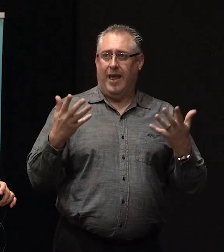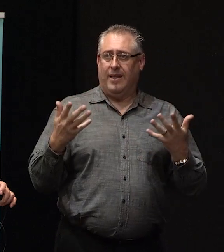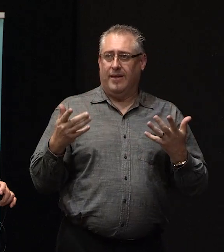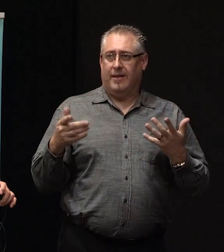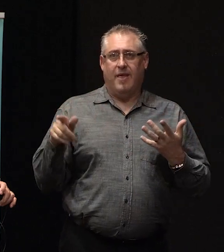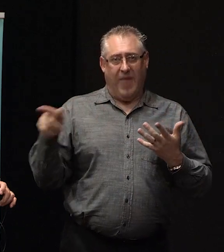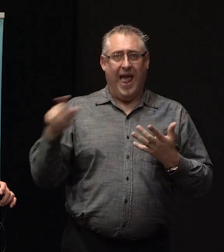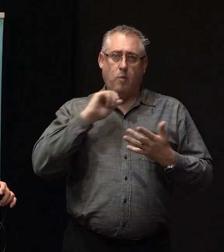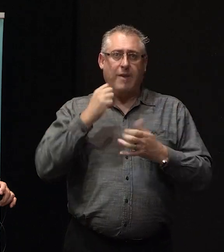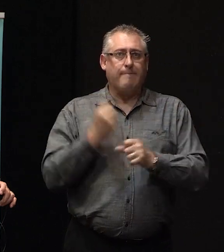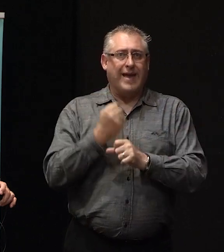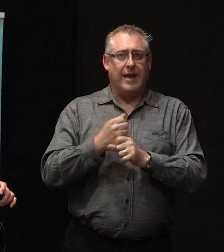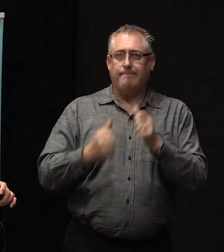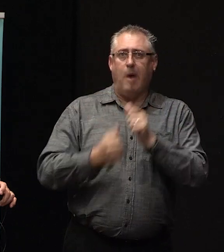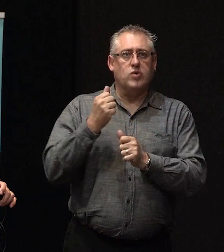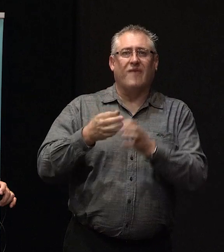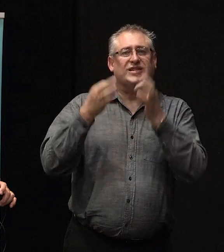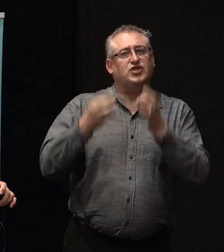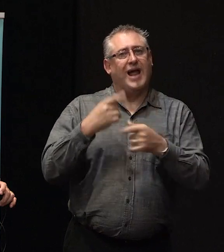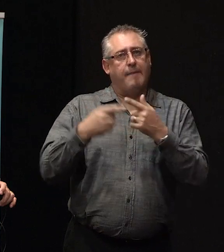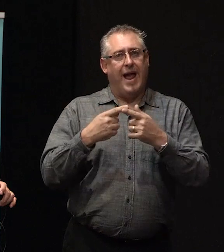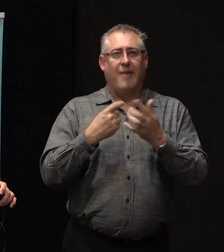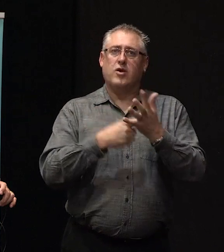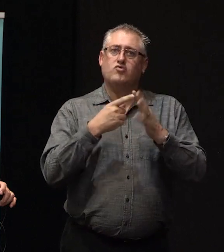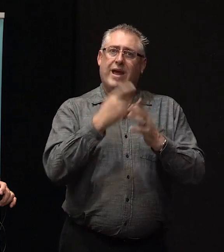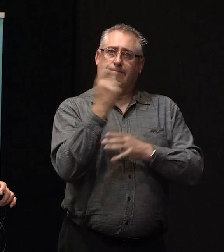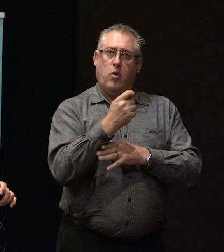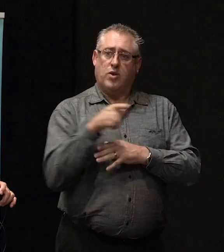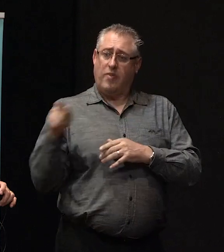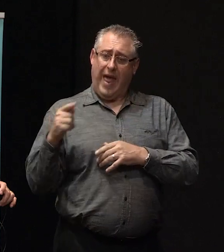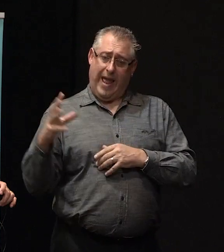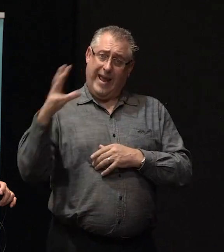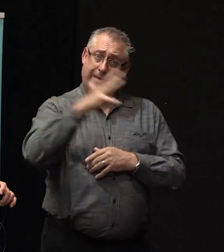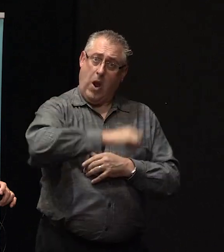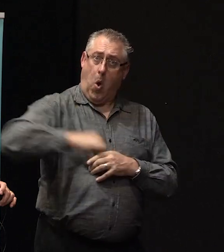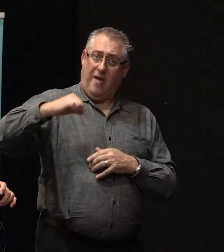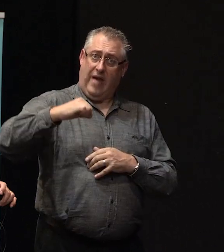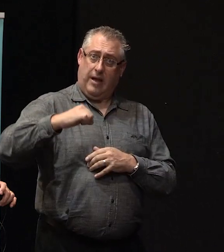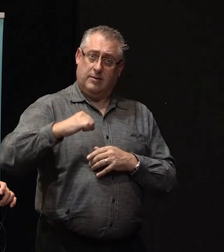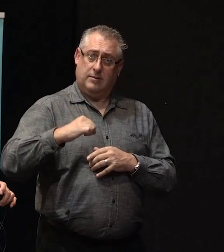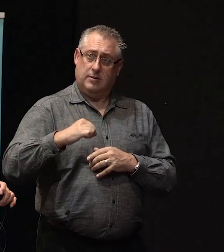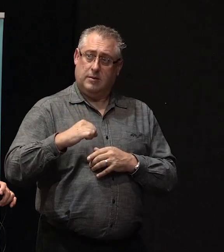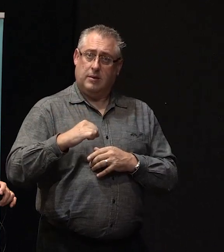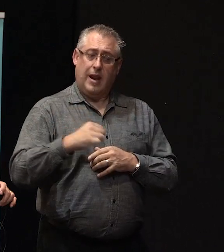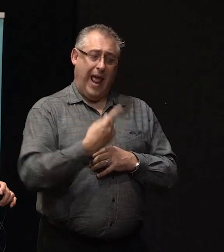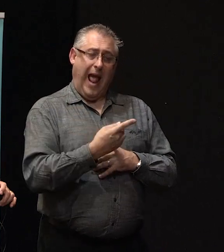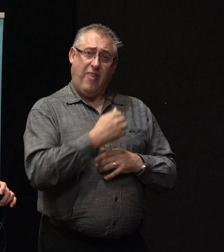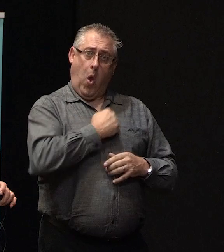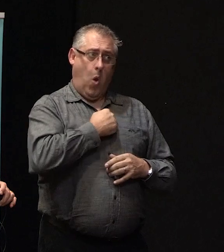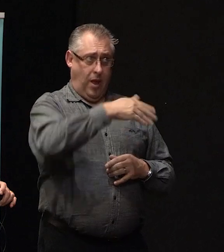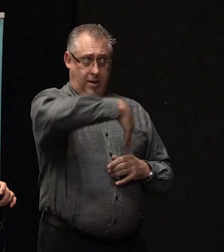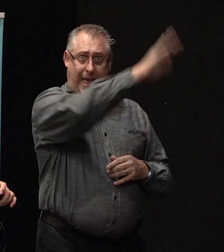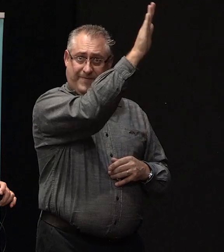of the decisions relating to the rebuild. They might as well make them for both units and eliminate the other party.